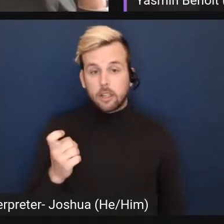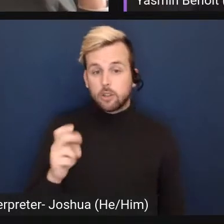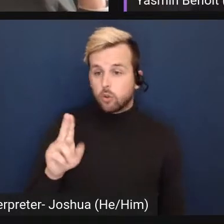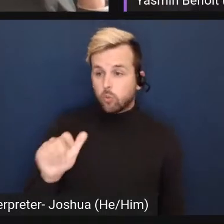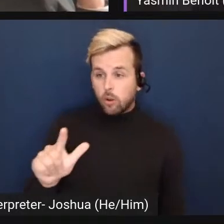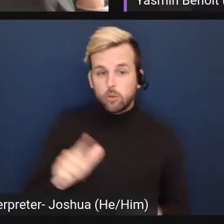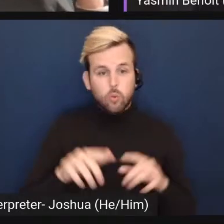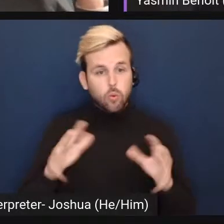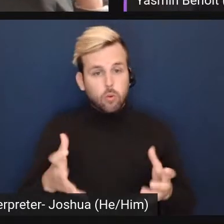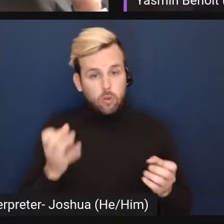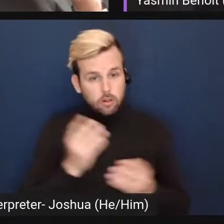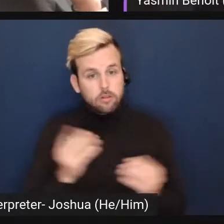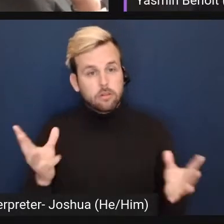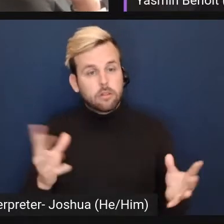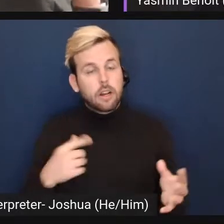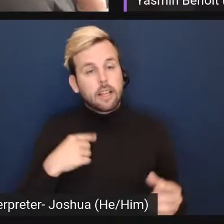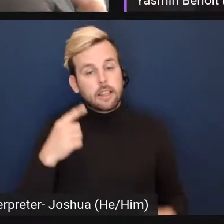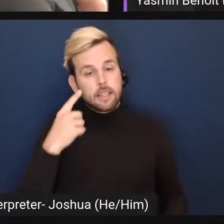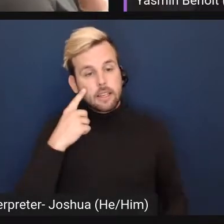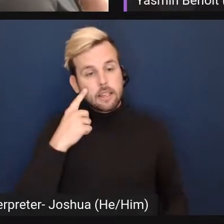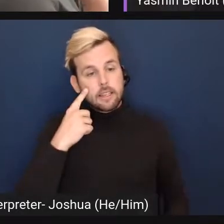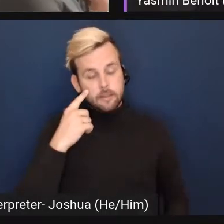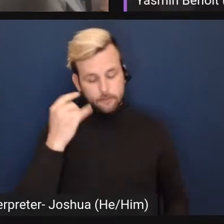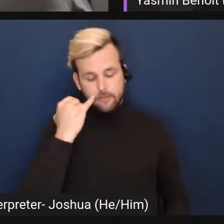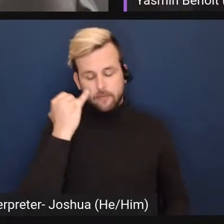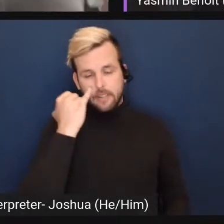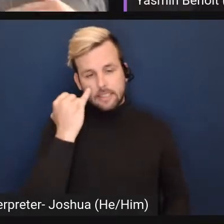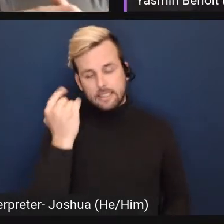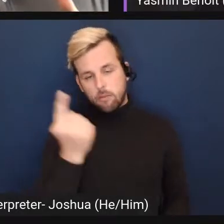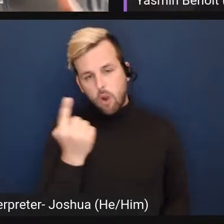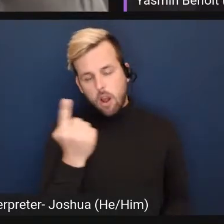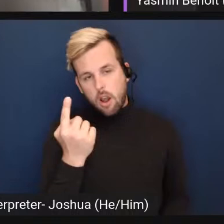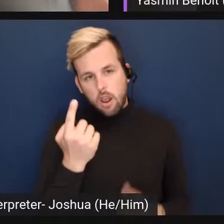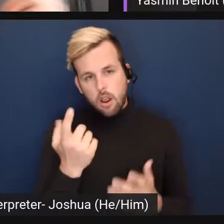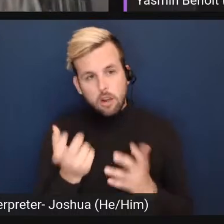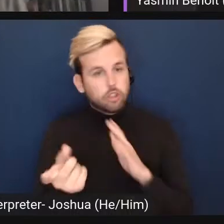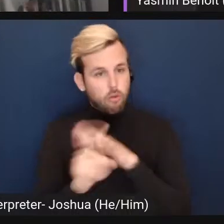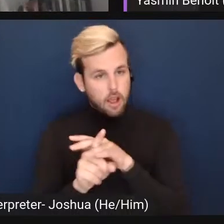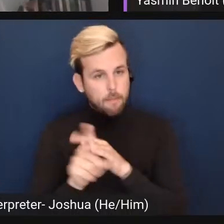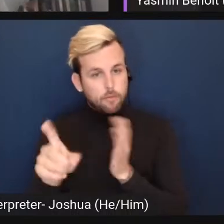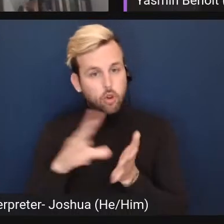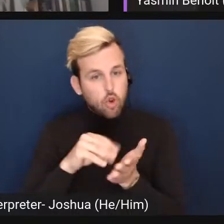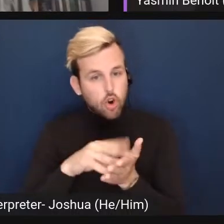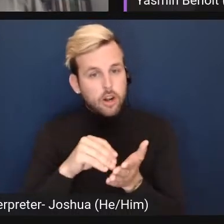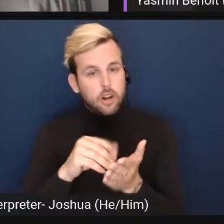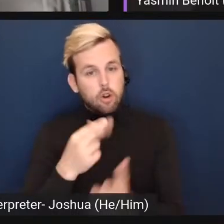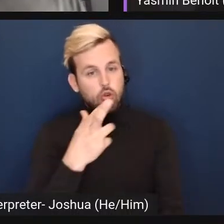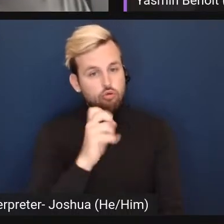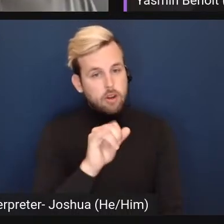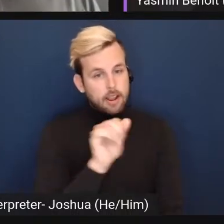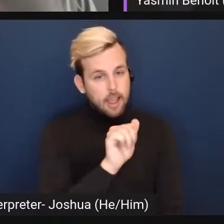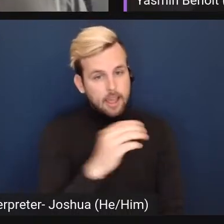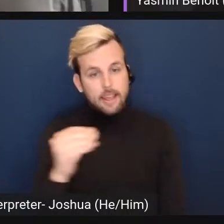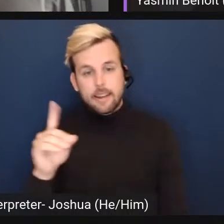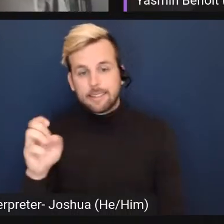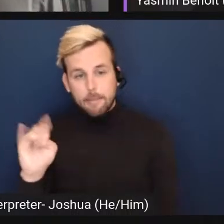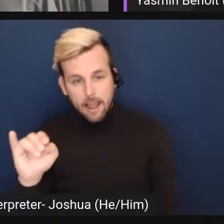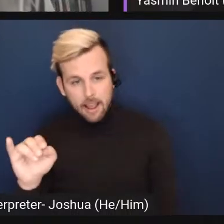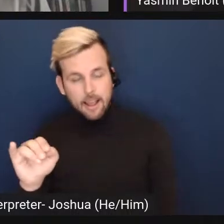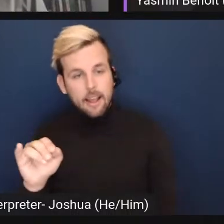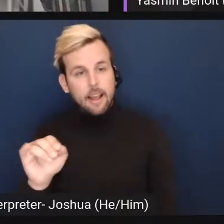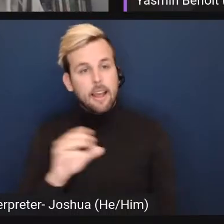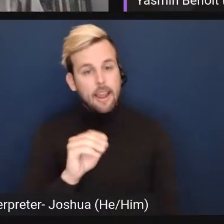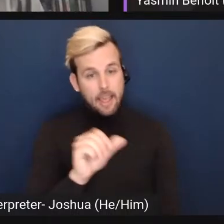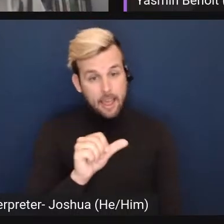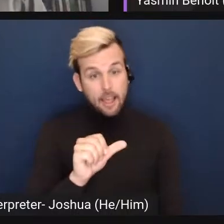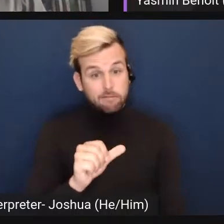think if someone is showing up, they're learning the gray and Demi identity exist. And they're